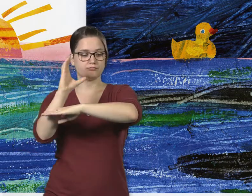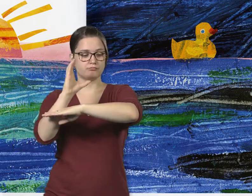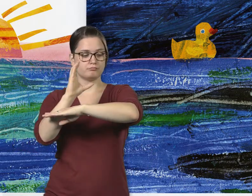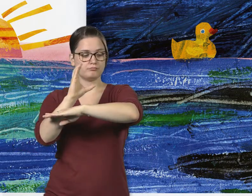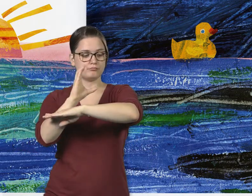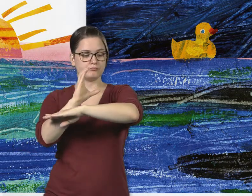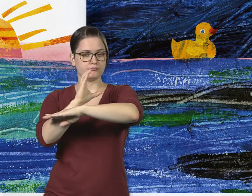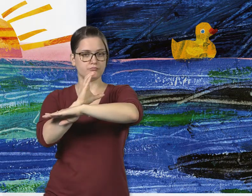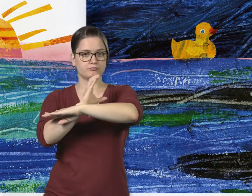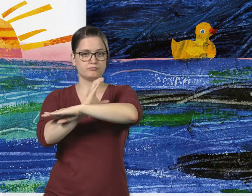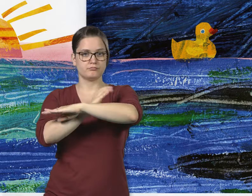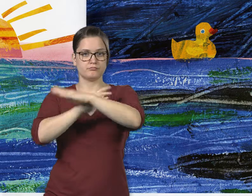The It's getting dark.